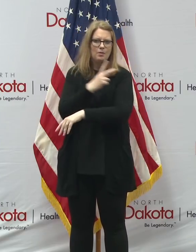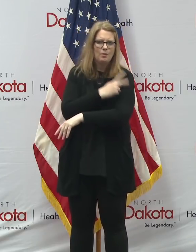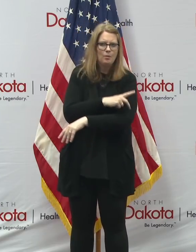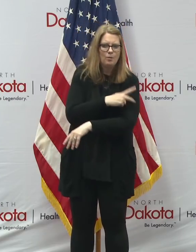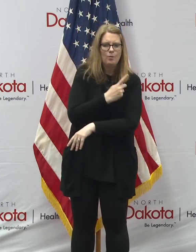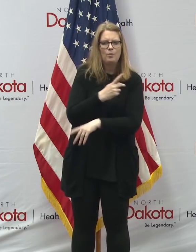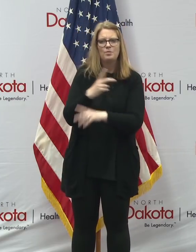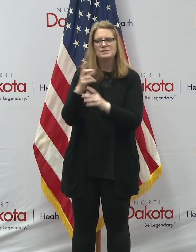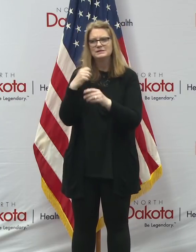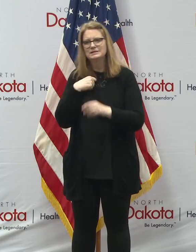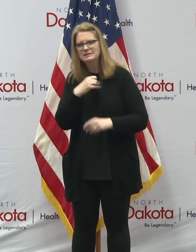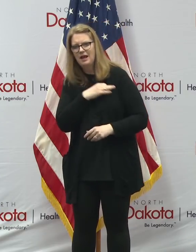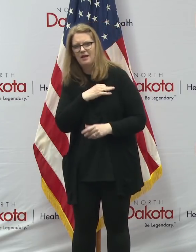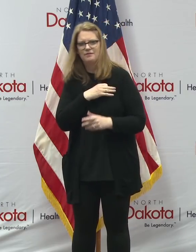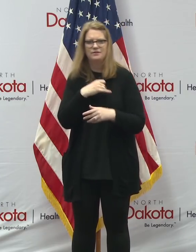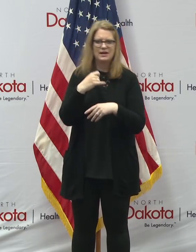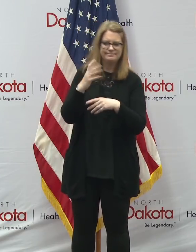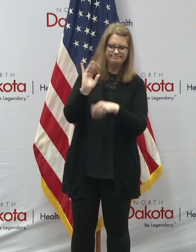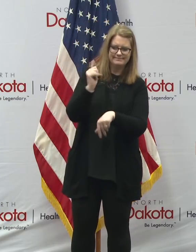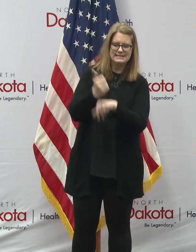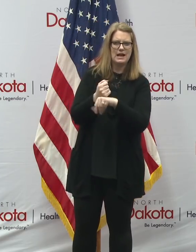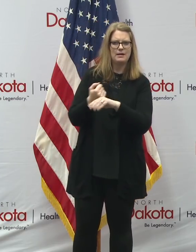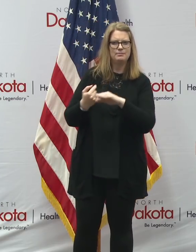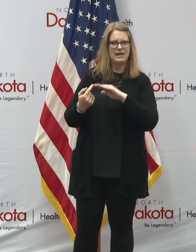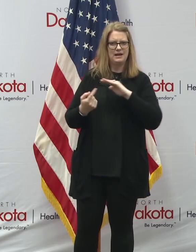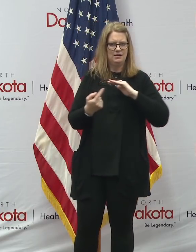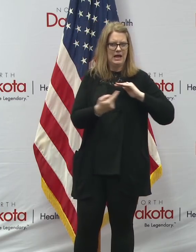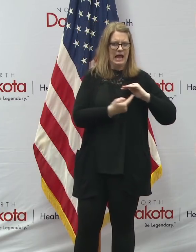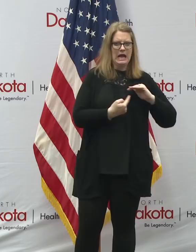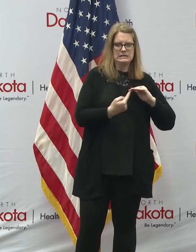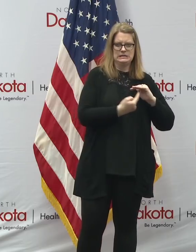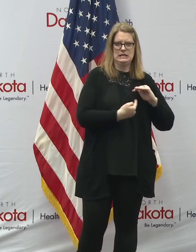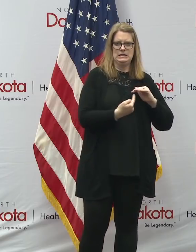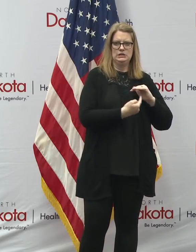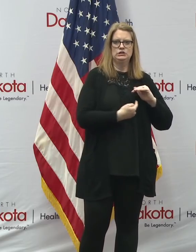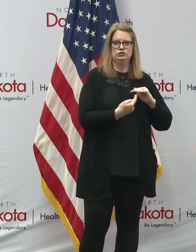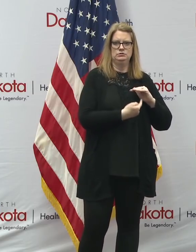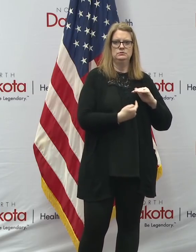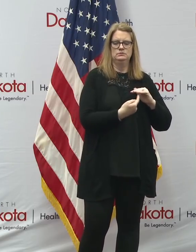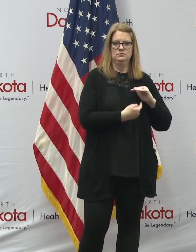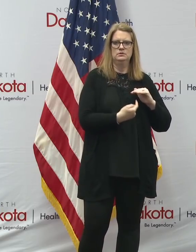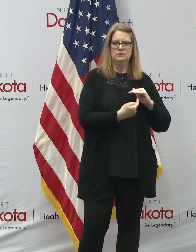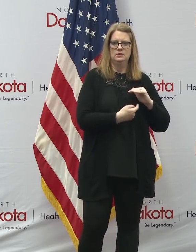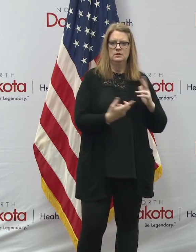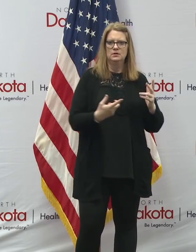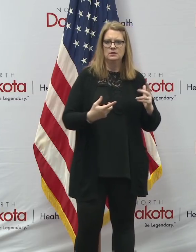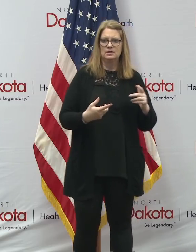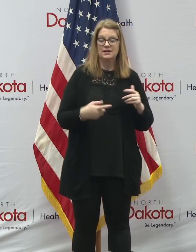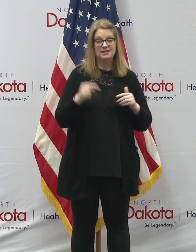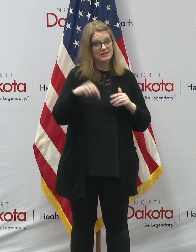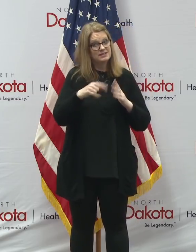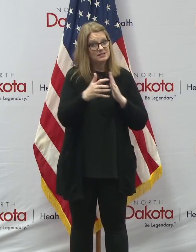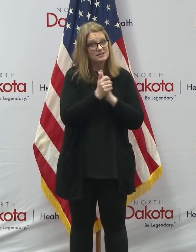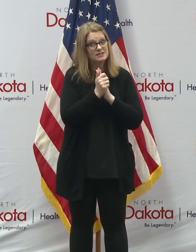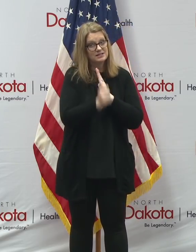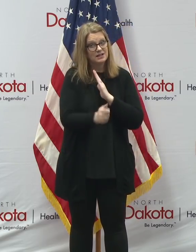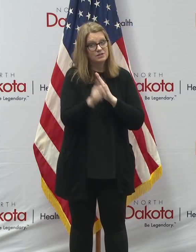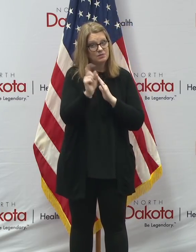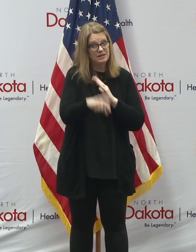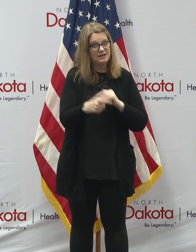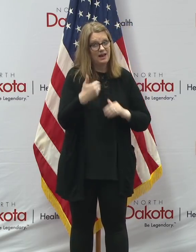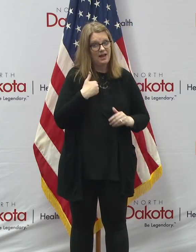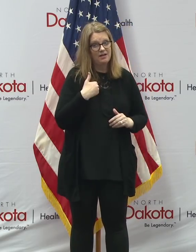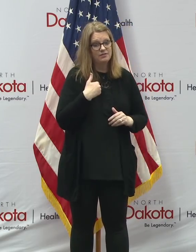and we create isolation. And, again, working hard in these instances where we're getting, because this is the skill set we have to have, is